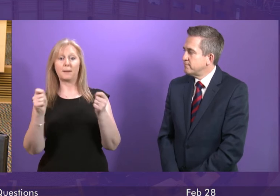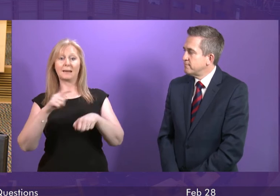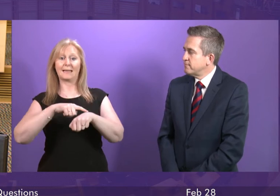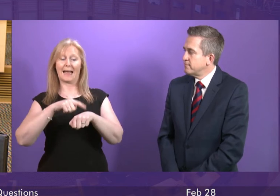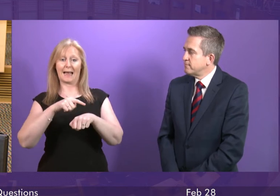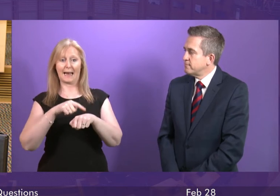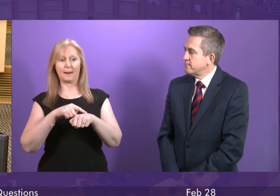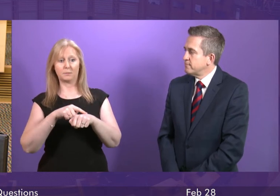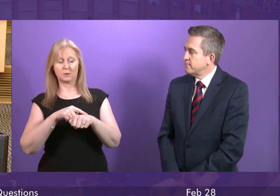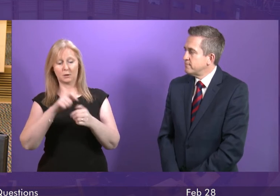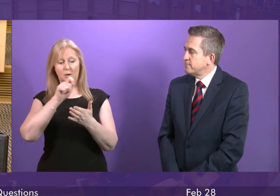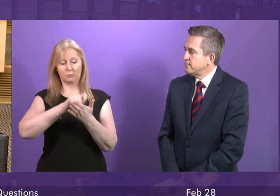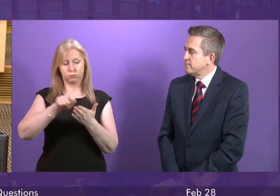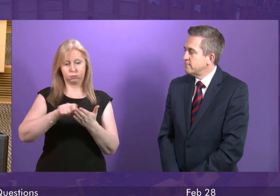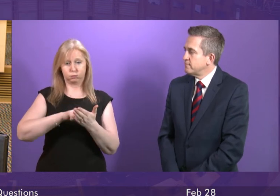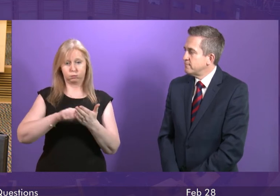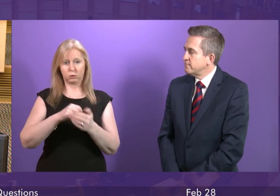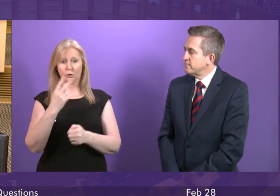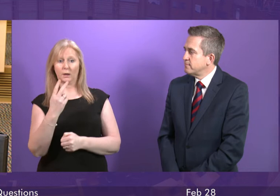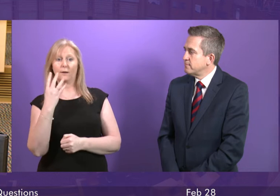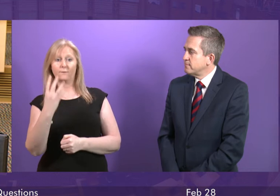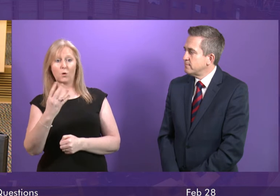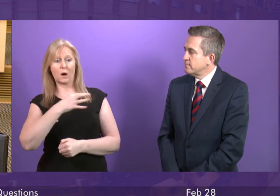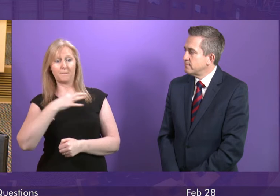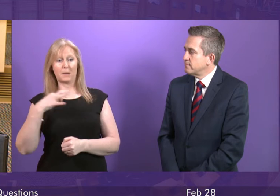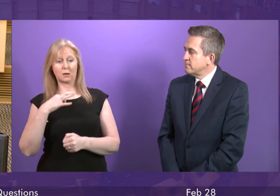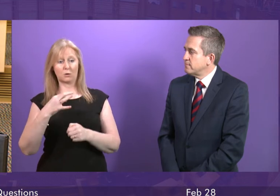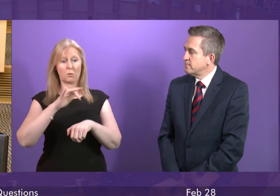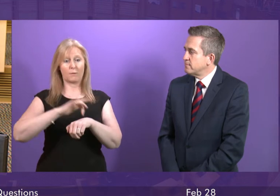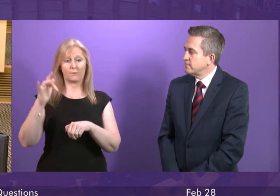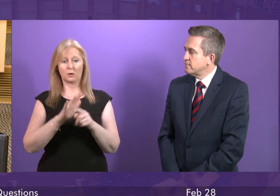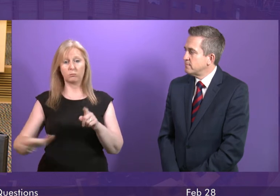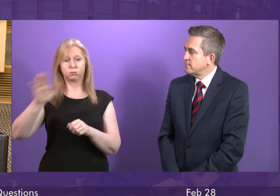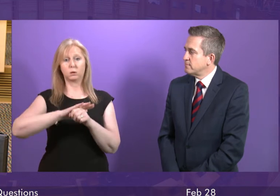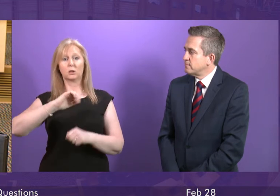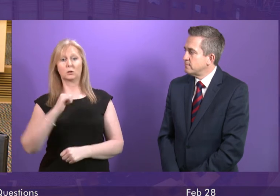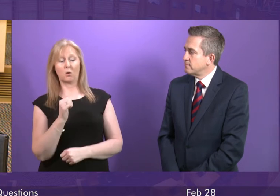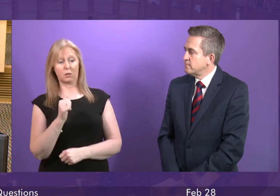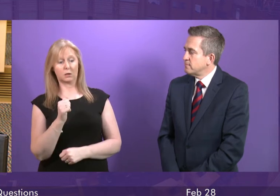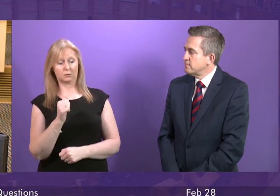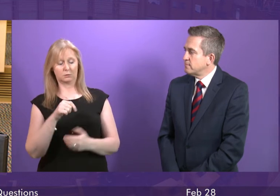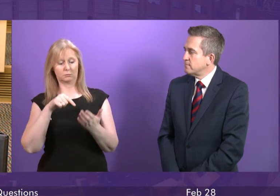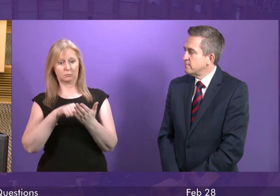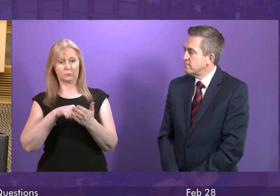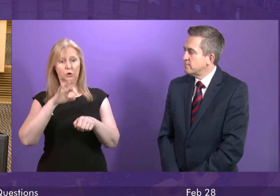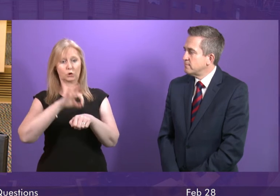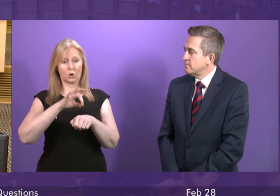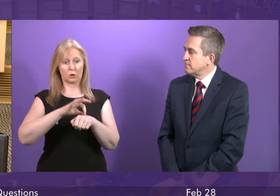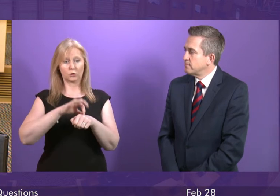24 medical professionals across Scotland. And I just want to quote it to Jackson Carlaw. As doctors, nurses and healthcare professionals